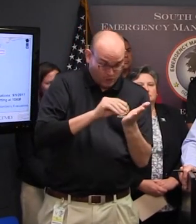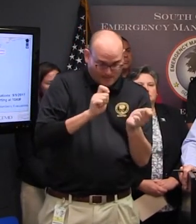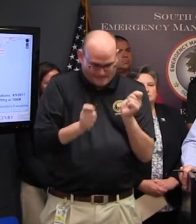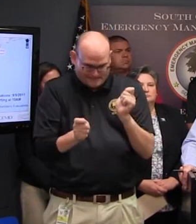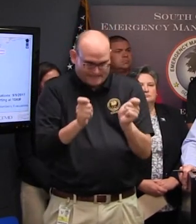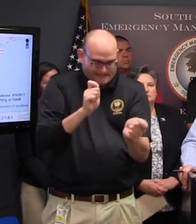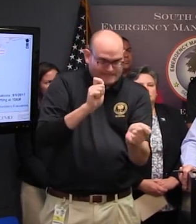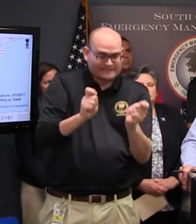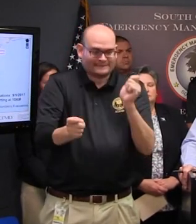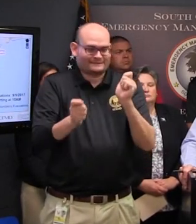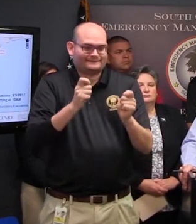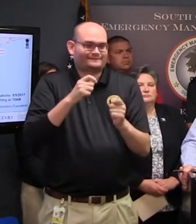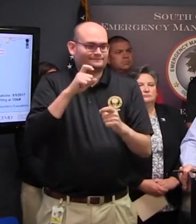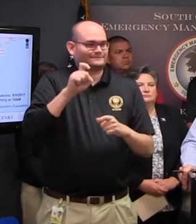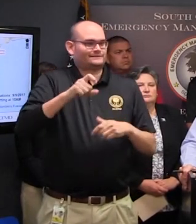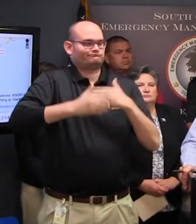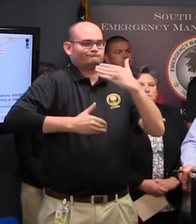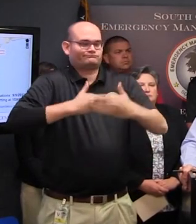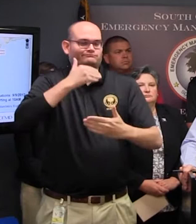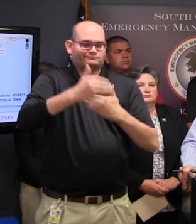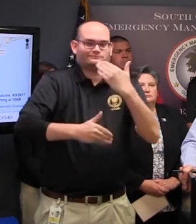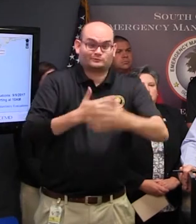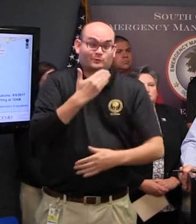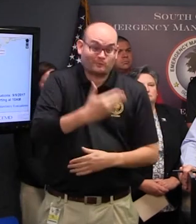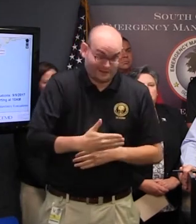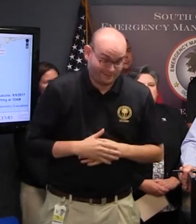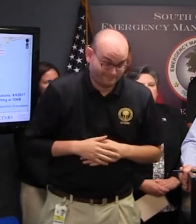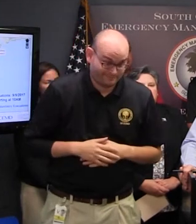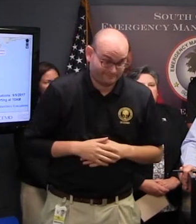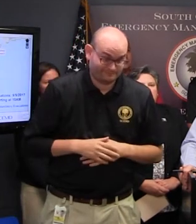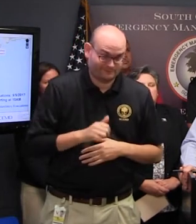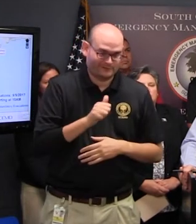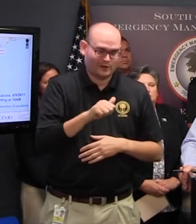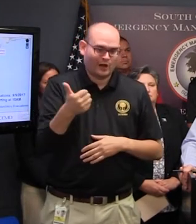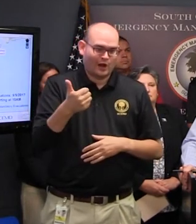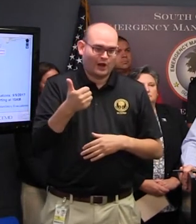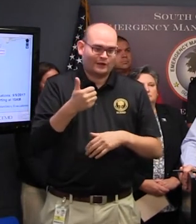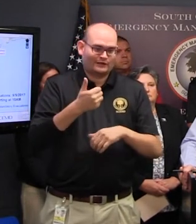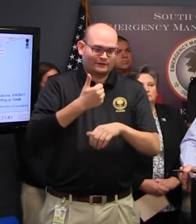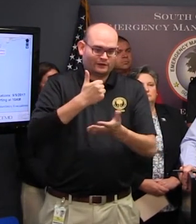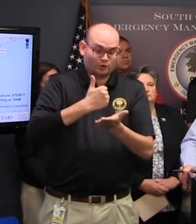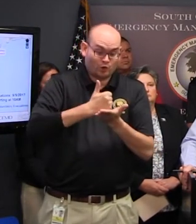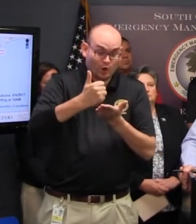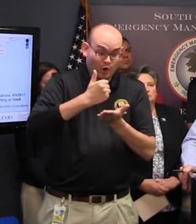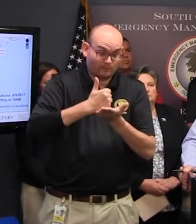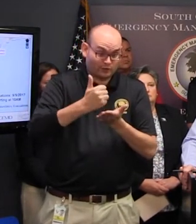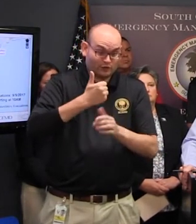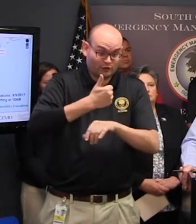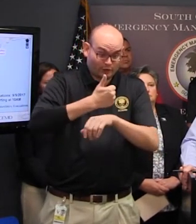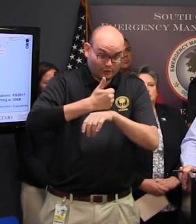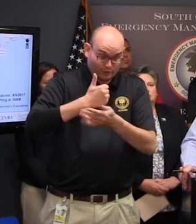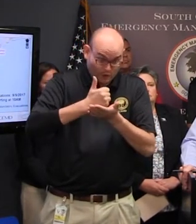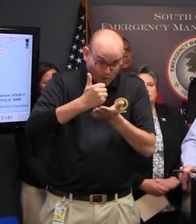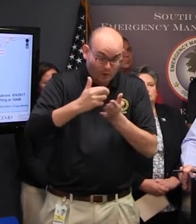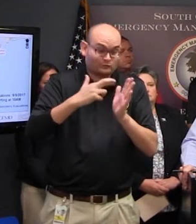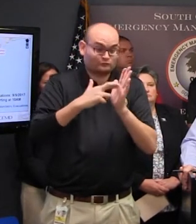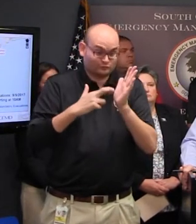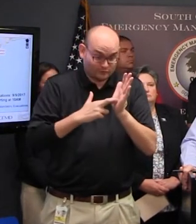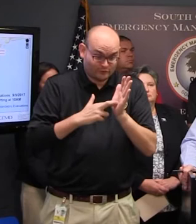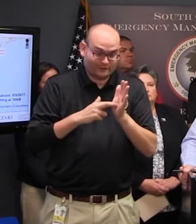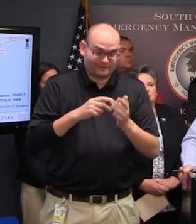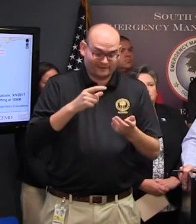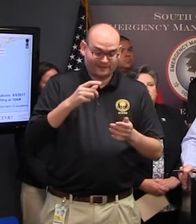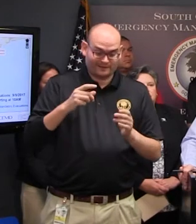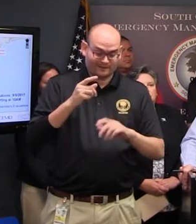we've gone along and the other one is the old carpenter's rule which is measure twice and cut once that is don't go too fast